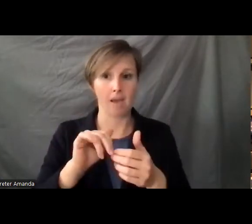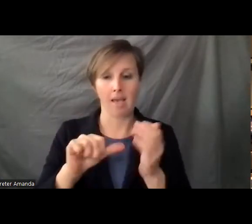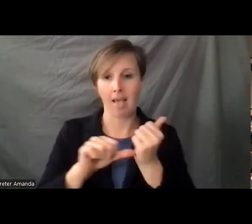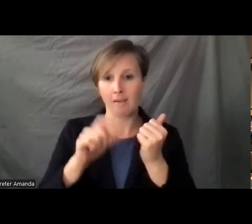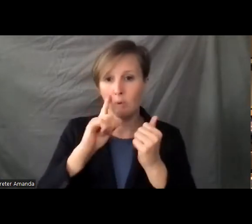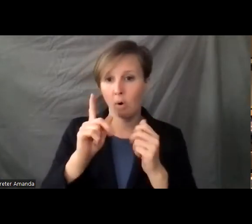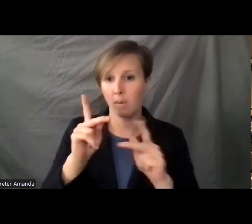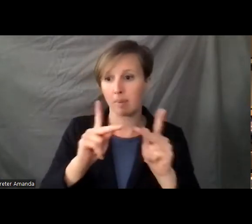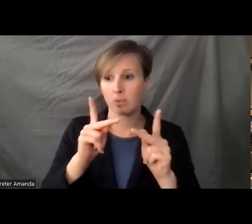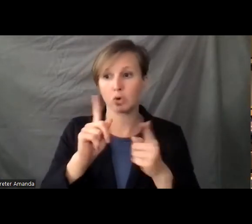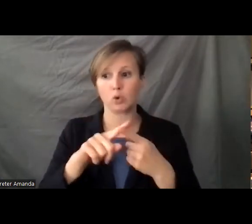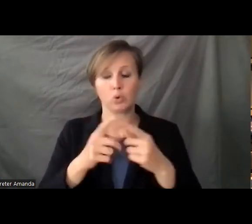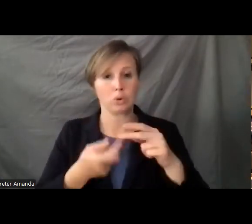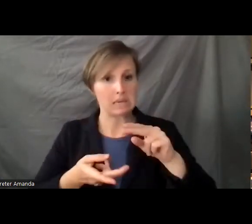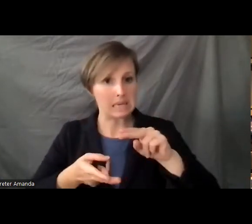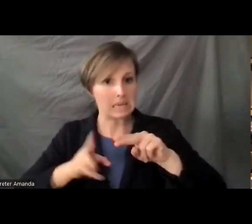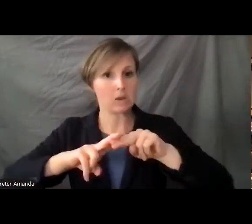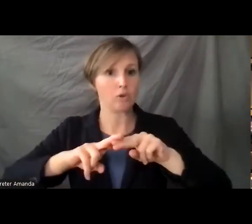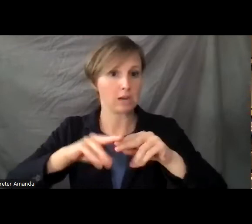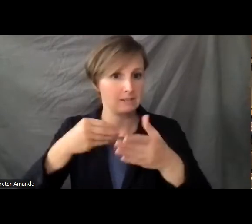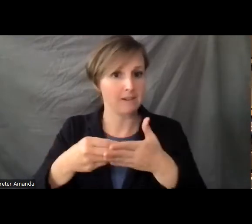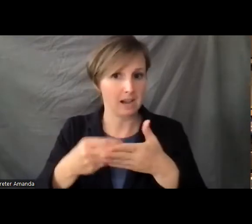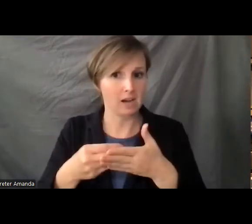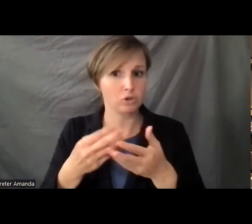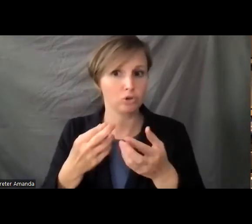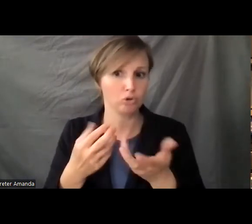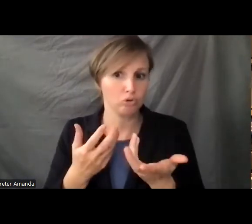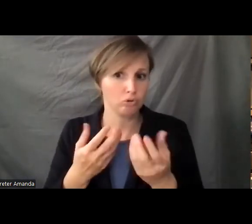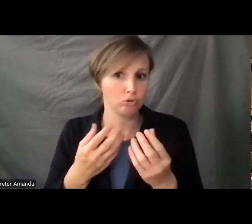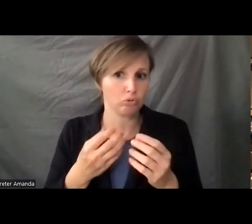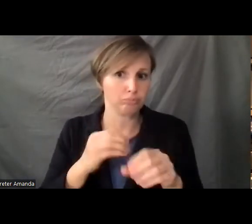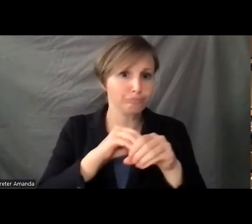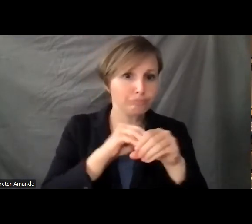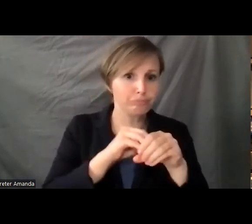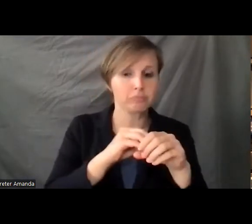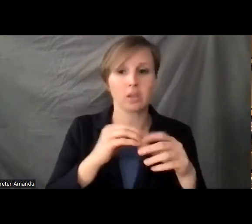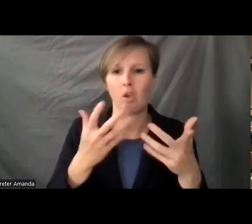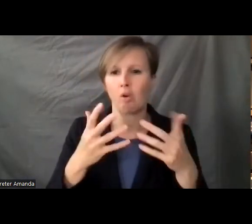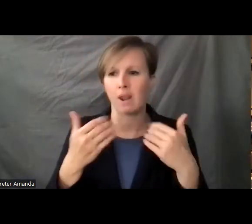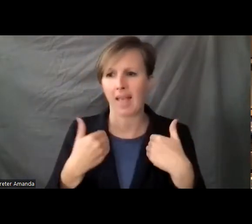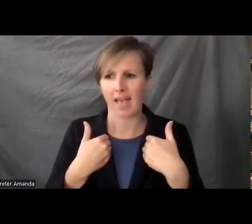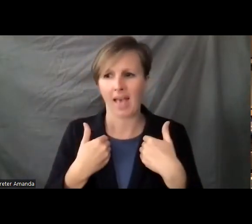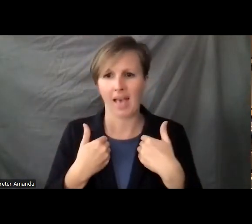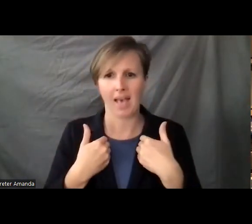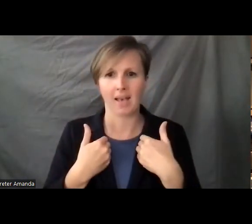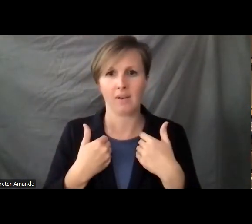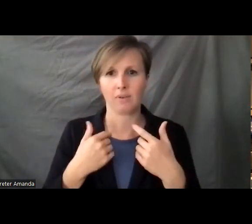successfully manage increased financial resources. There are already measures in place to true up and refund assets that